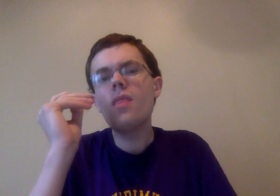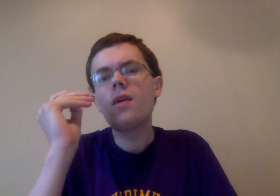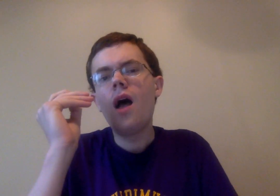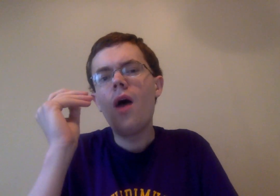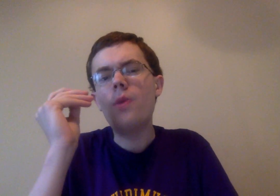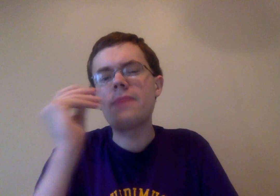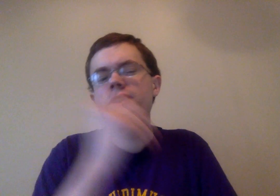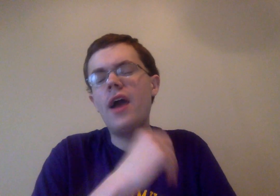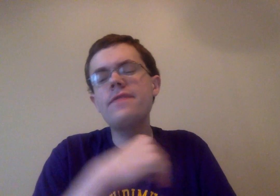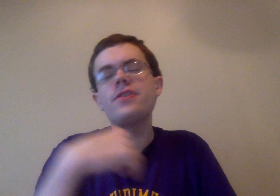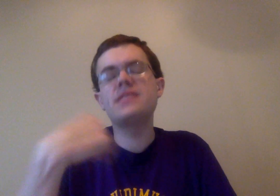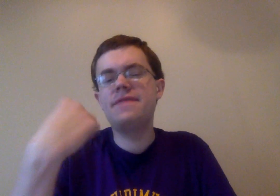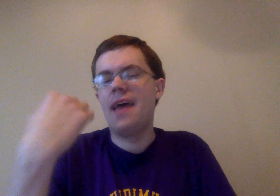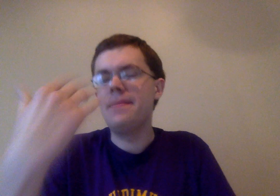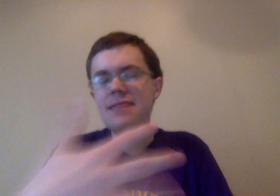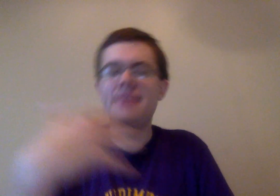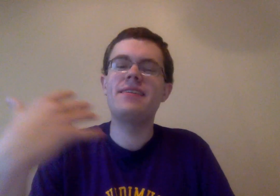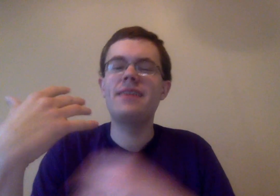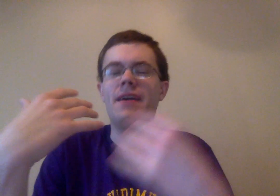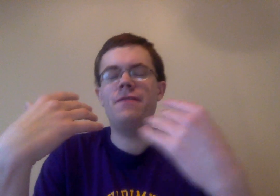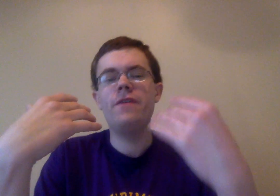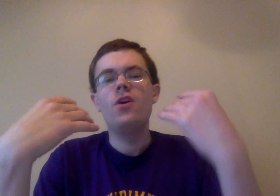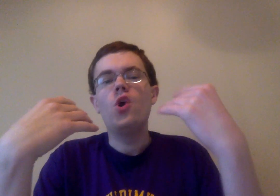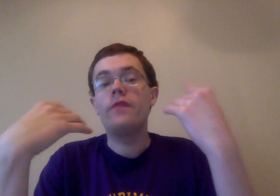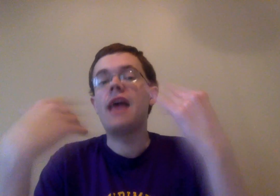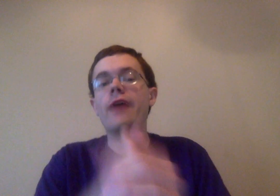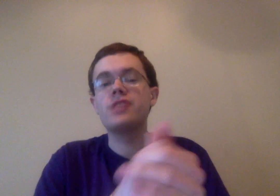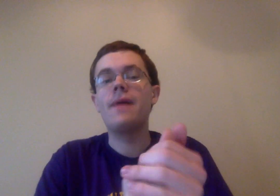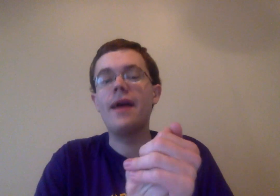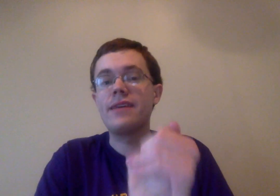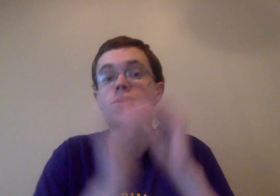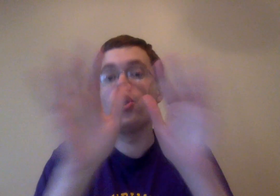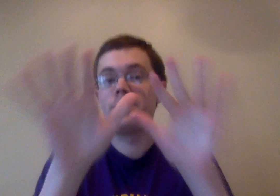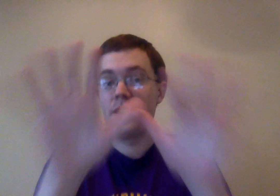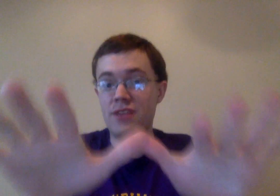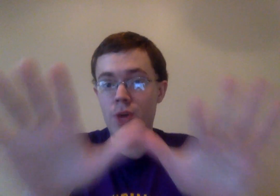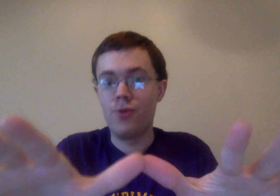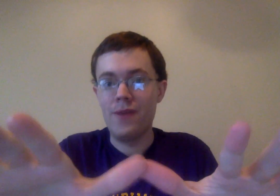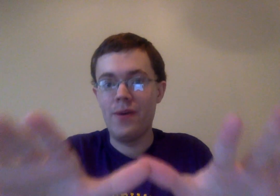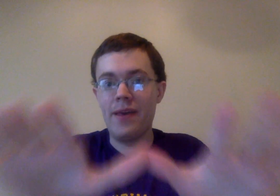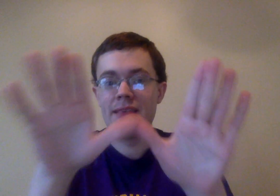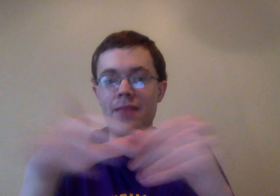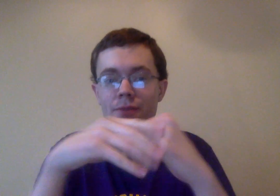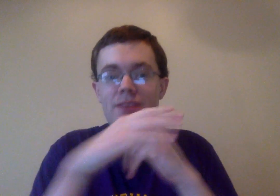Um, which I'm kind of curious if that means anything, if whoever's actually behind it, totally pricking his Tomaru, by the way, getting into that a little bit,